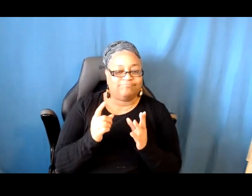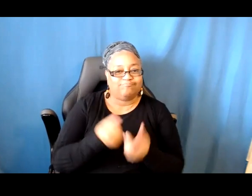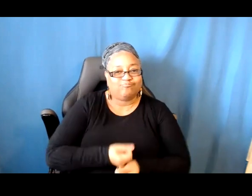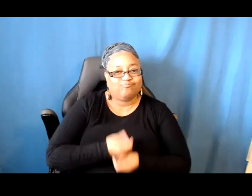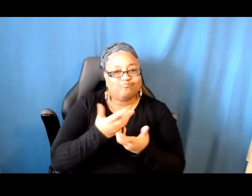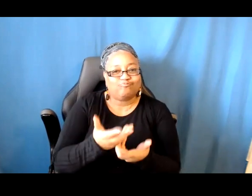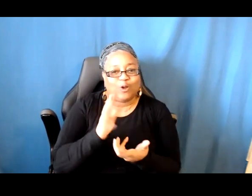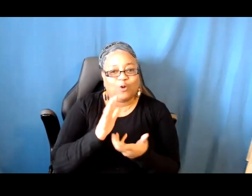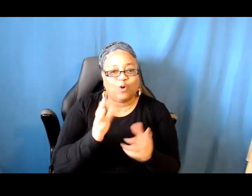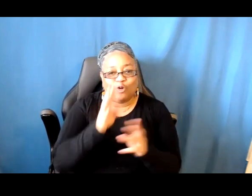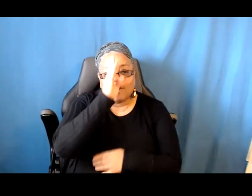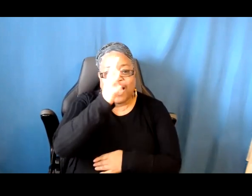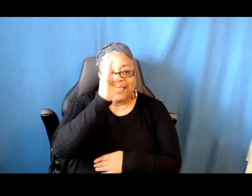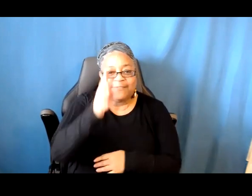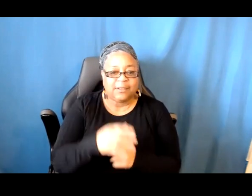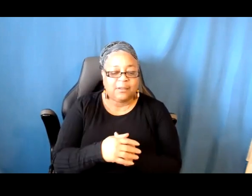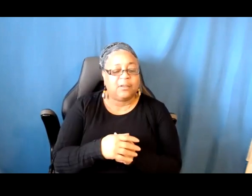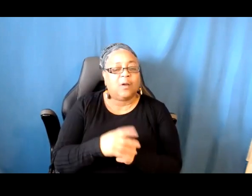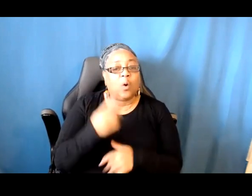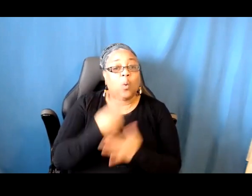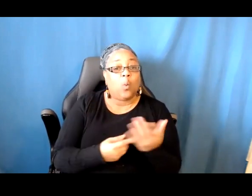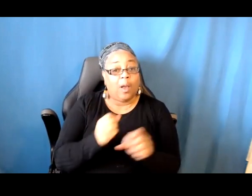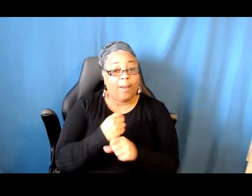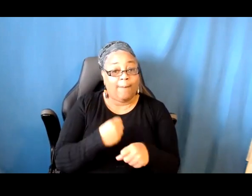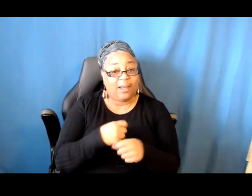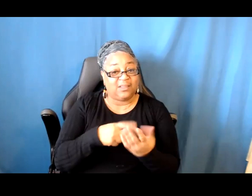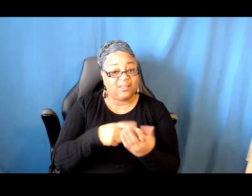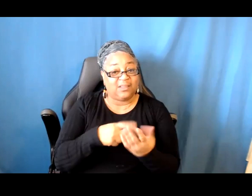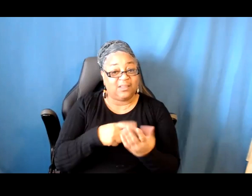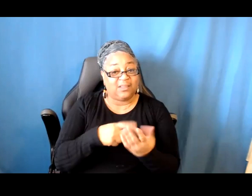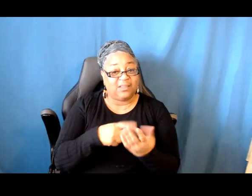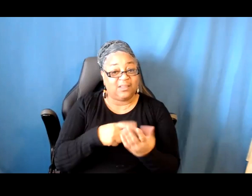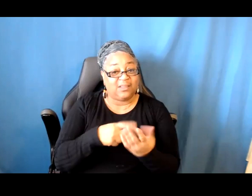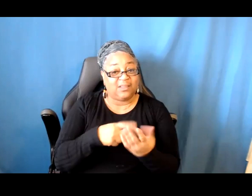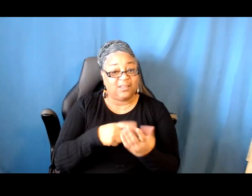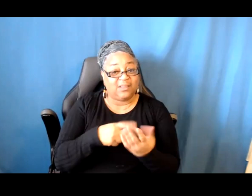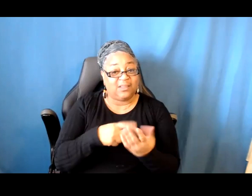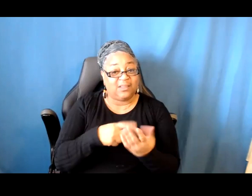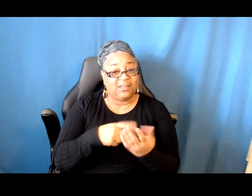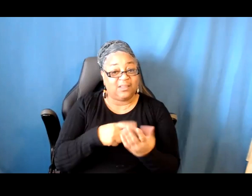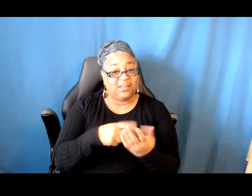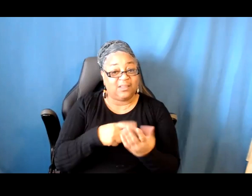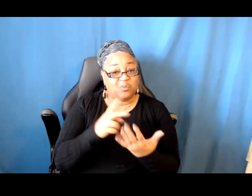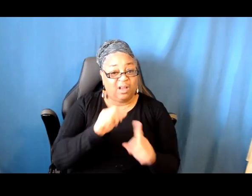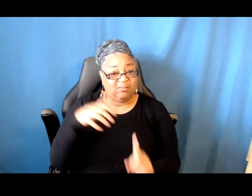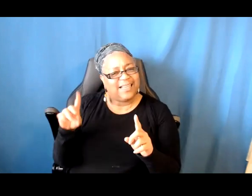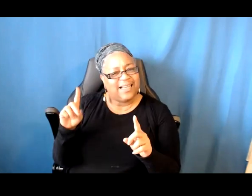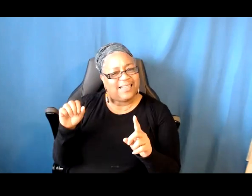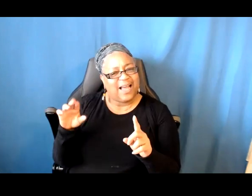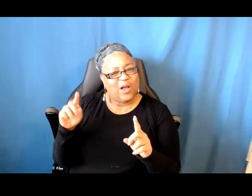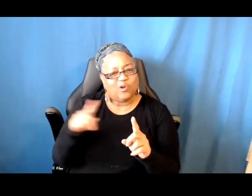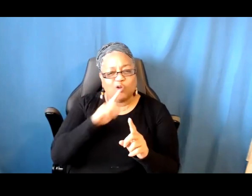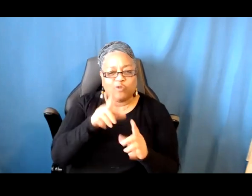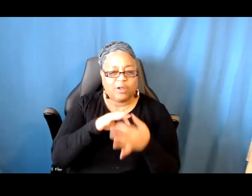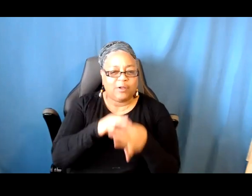a project stand out are really the kind of, it really has to do with the boldness of the idea, the boldness of the